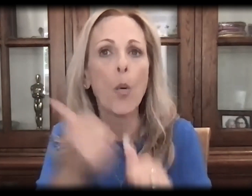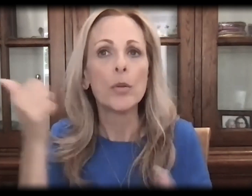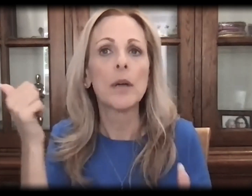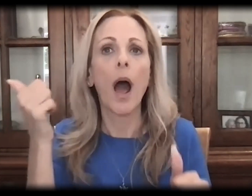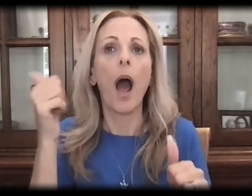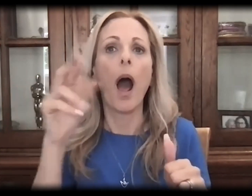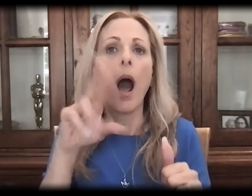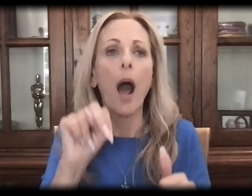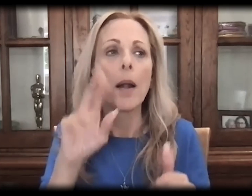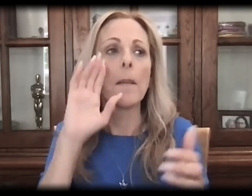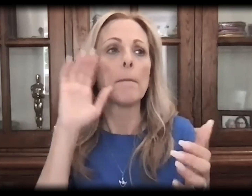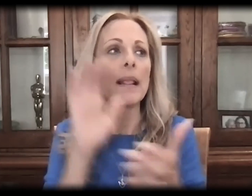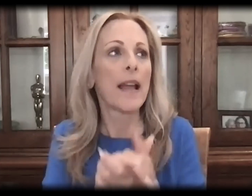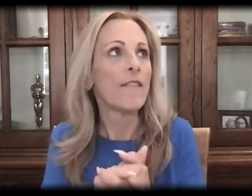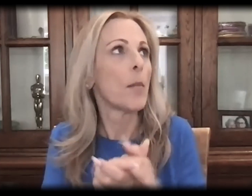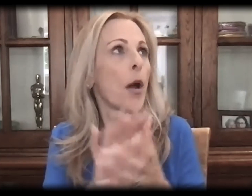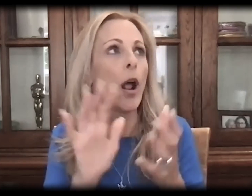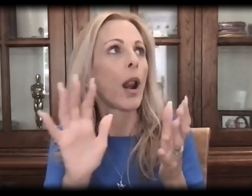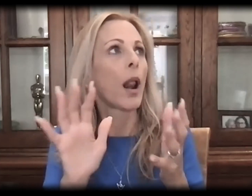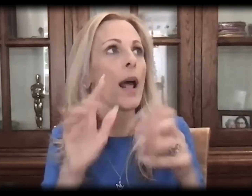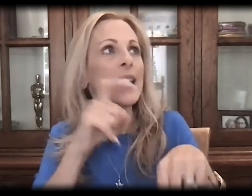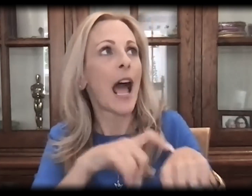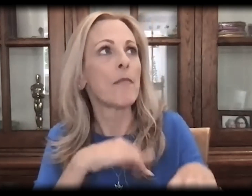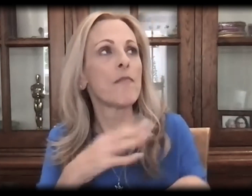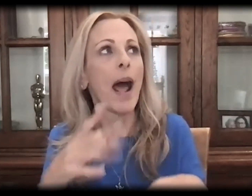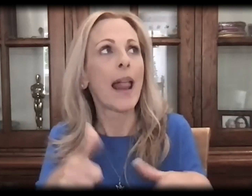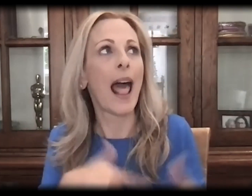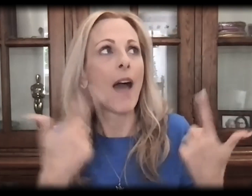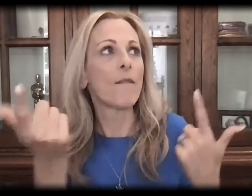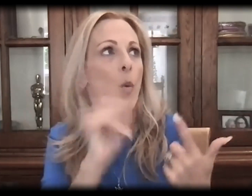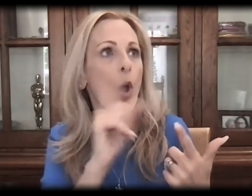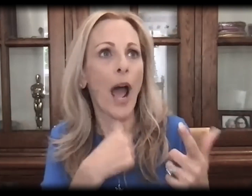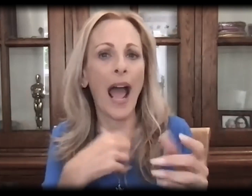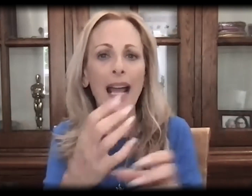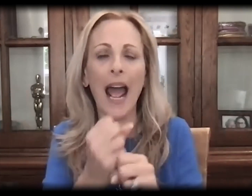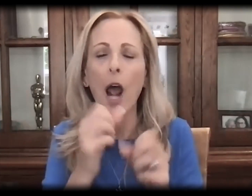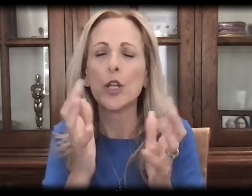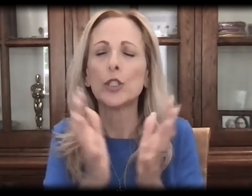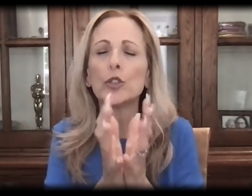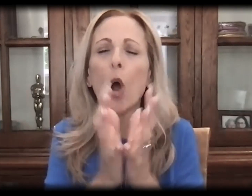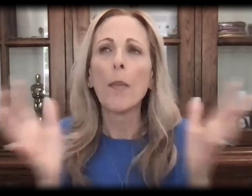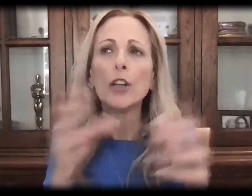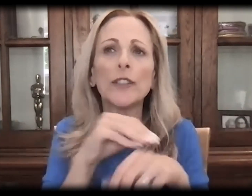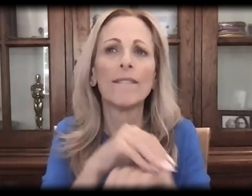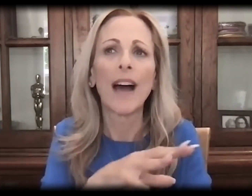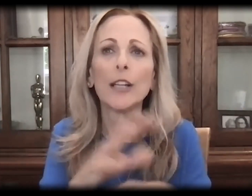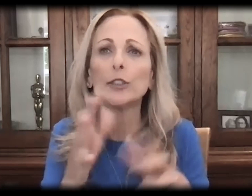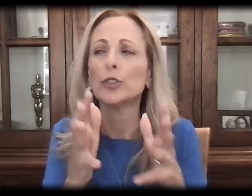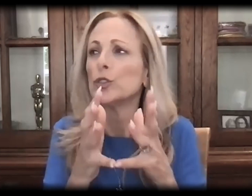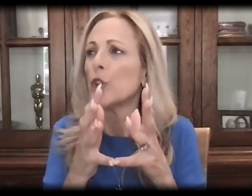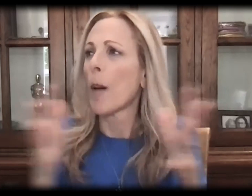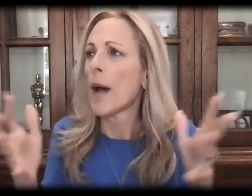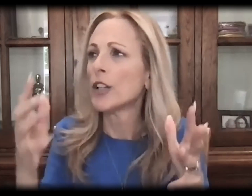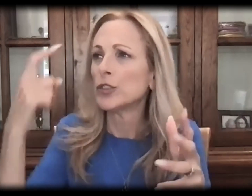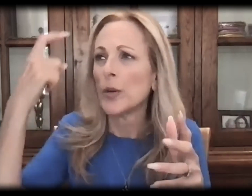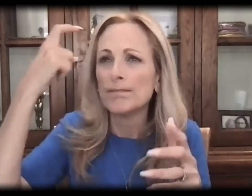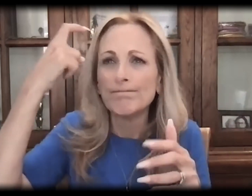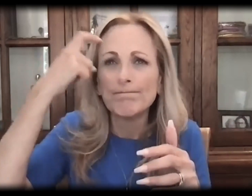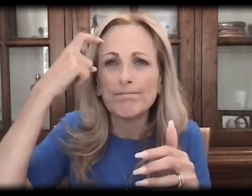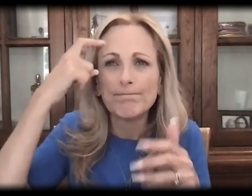I found myself in the most unbelievable time of my life where I got so much validation, so much